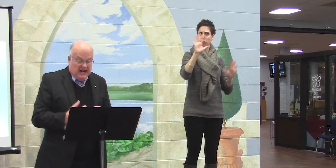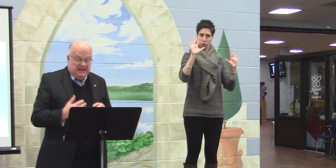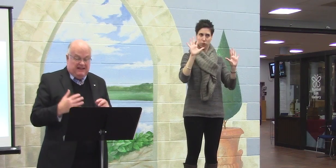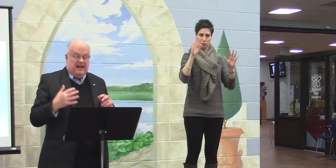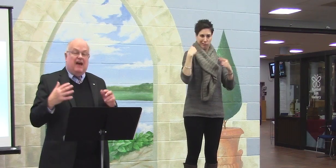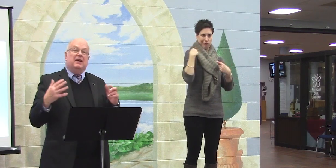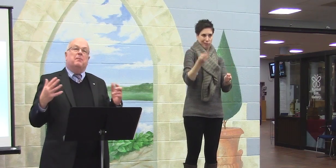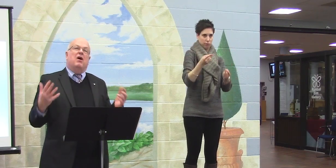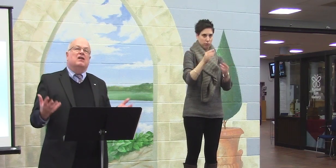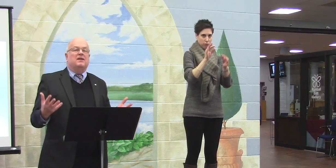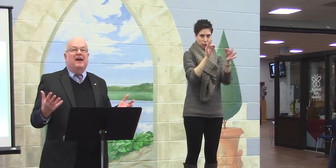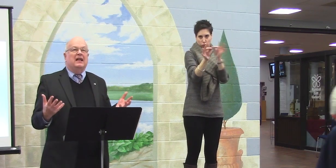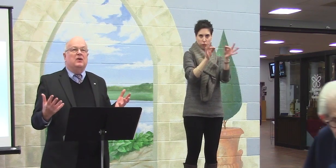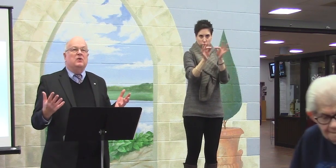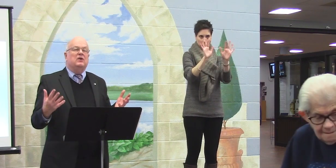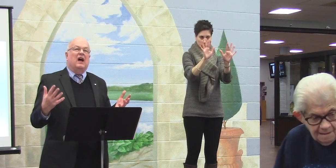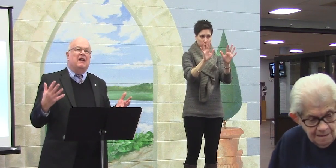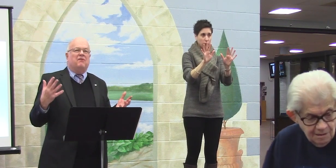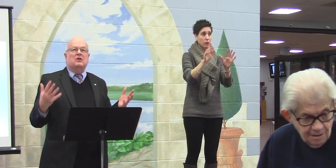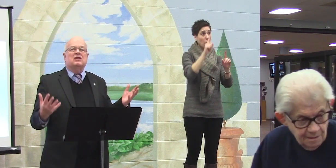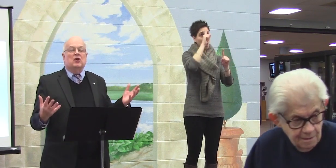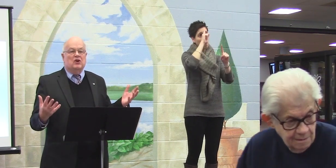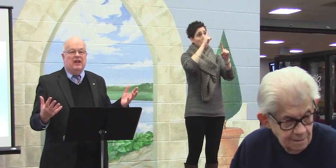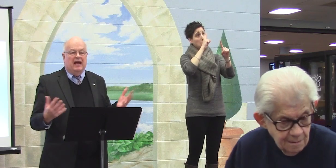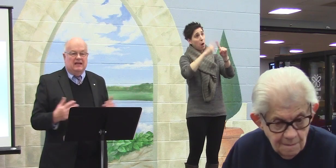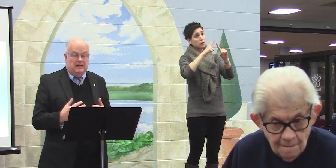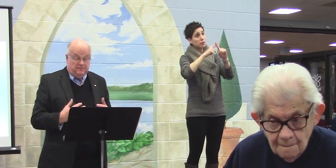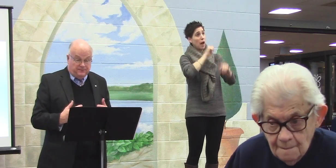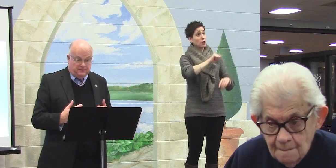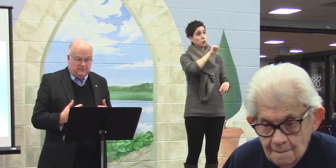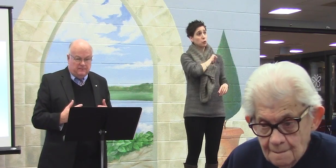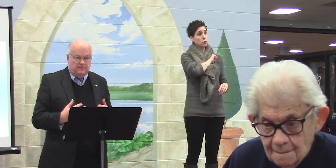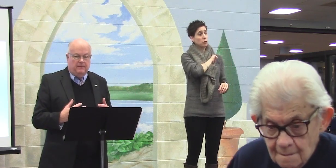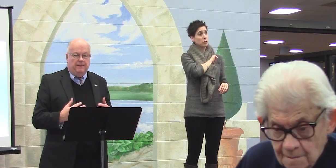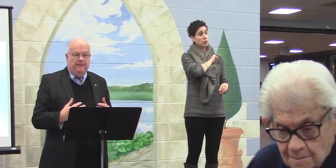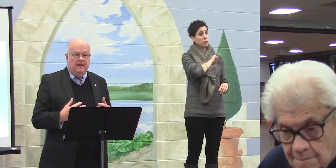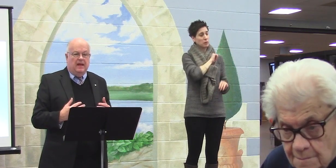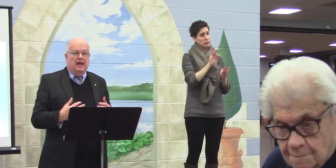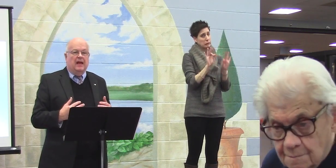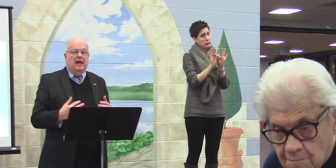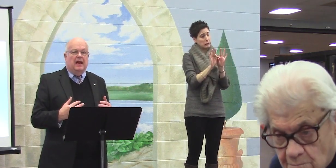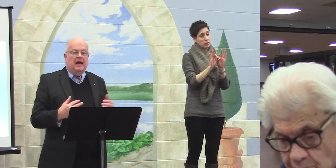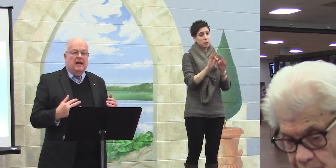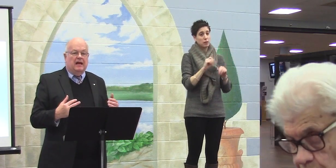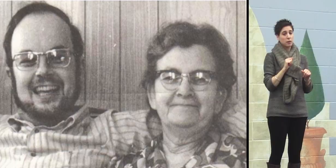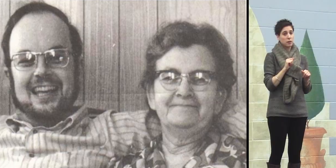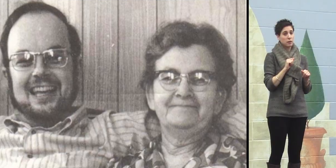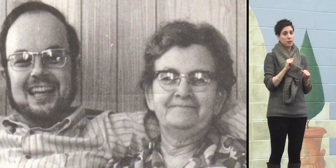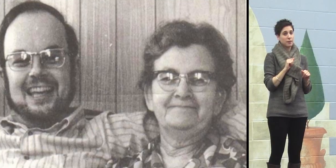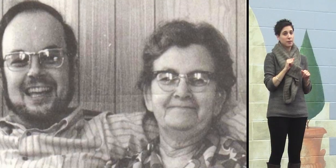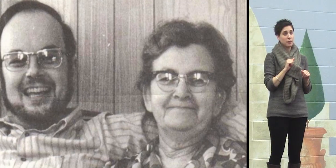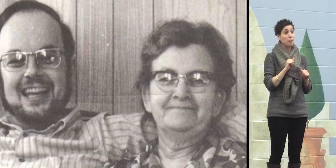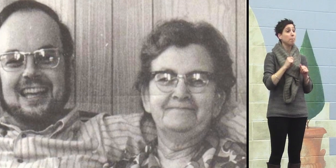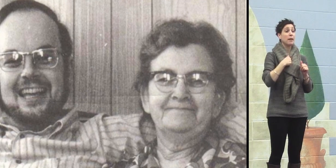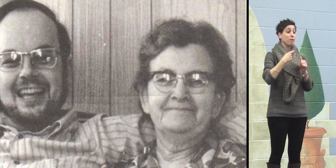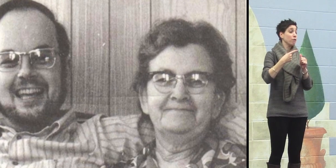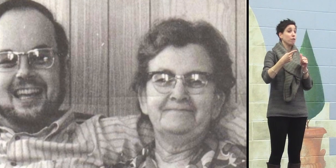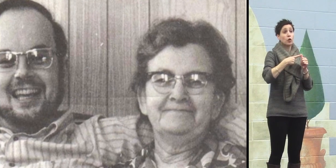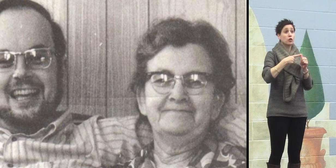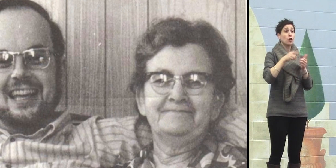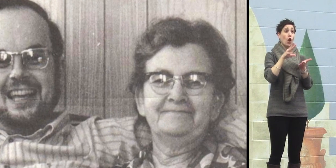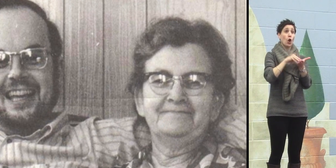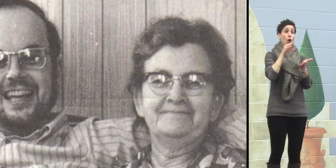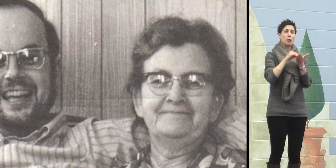And I think having a positive attitude, I first learned that from my mother,